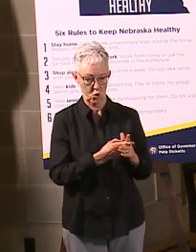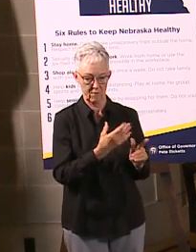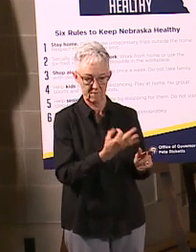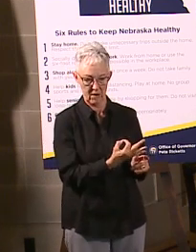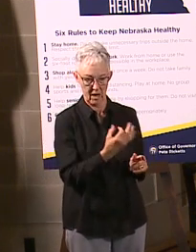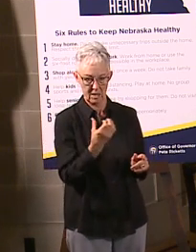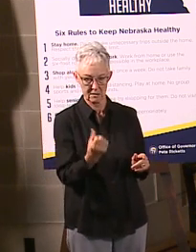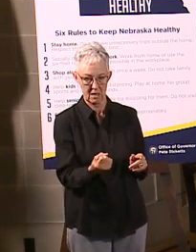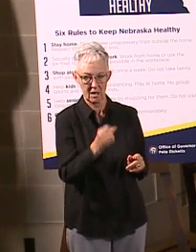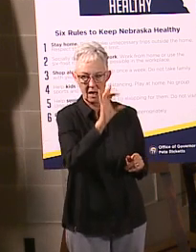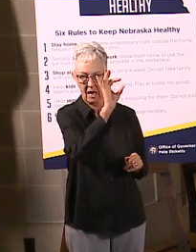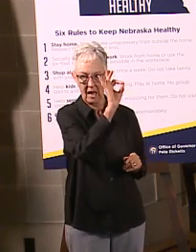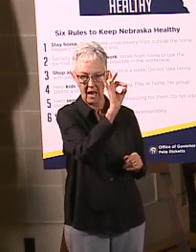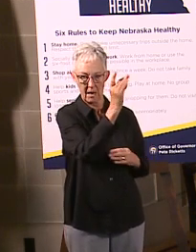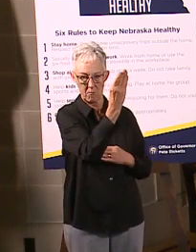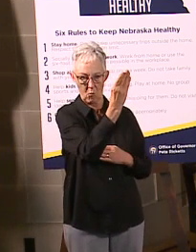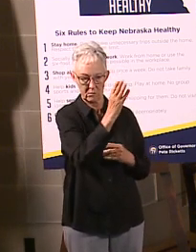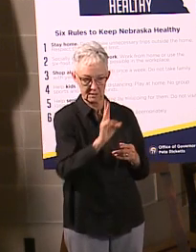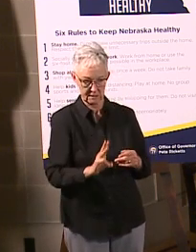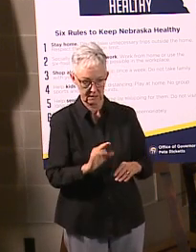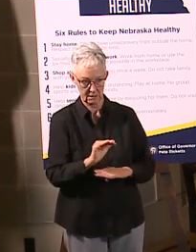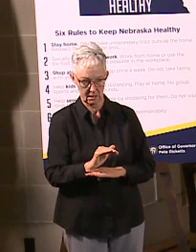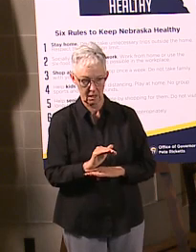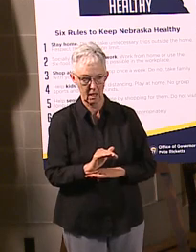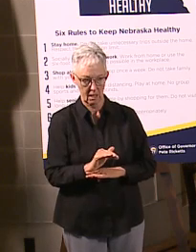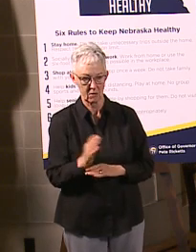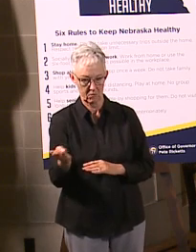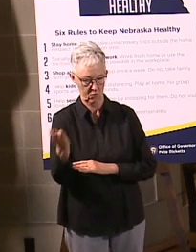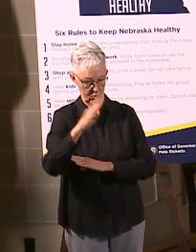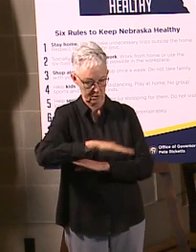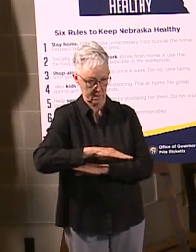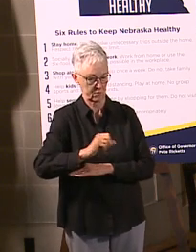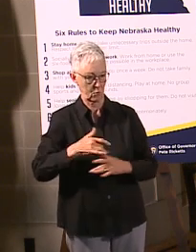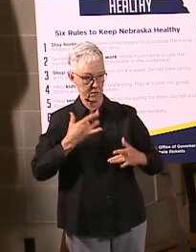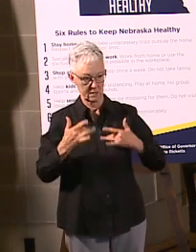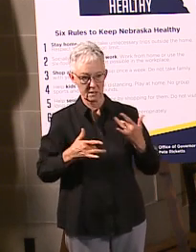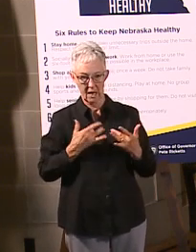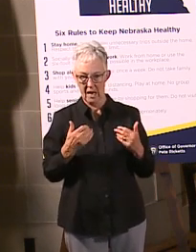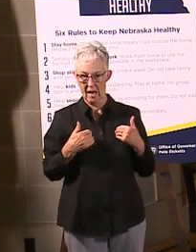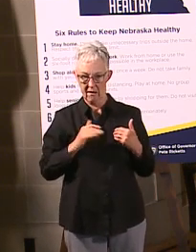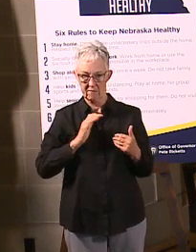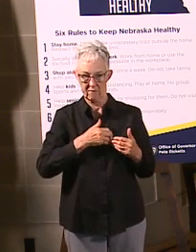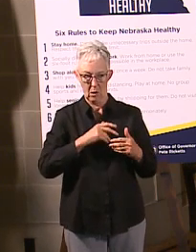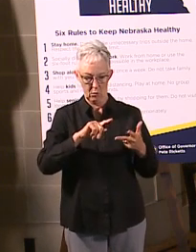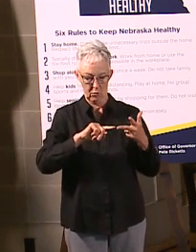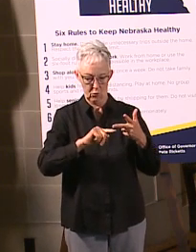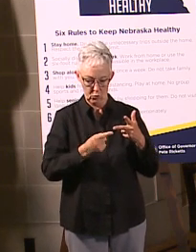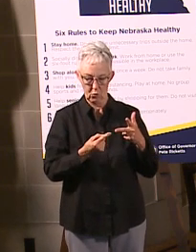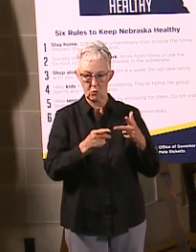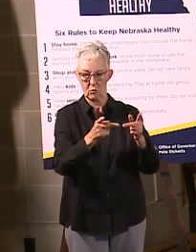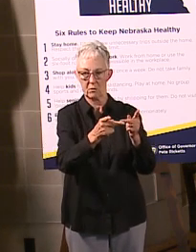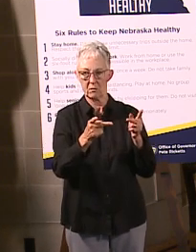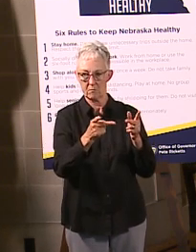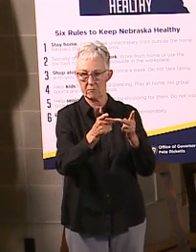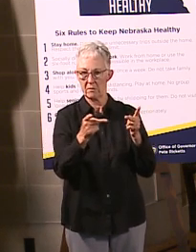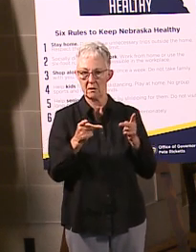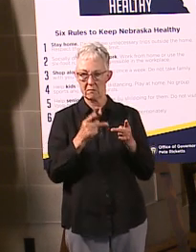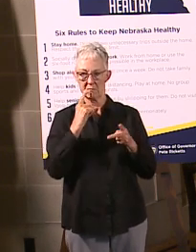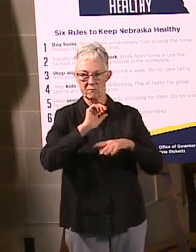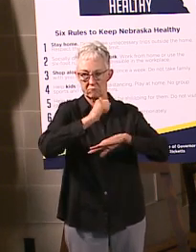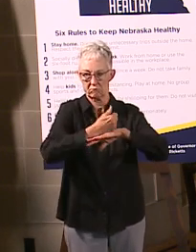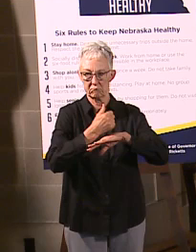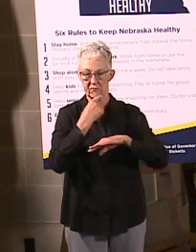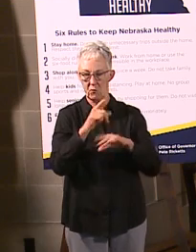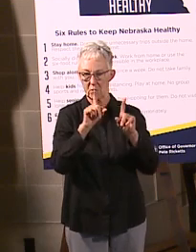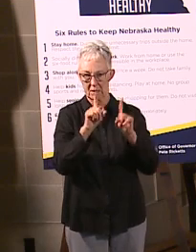8 a.m. to 6 p.m. So we are excited to roll out our third testing site that we've got here in the state of Nebraska. So we're excited to